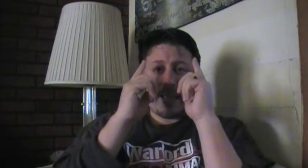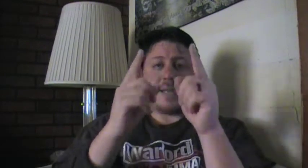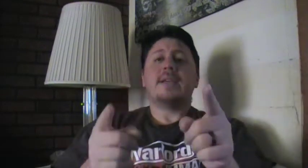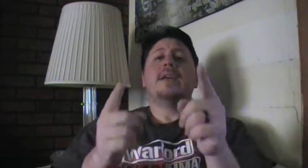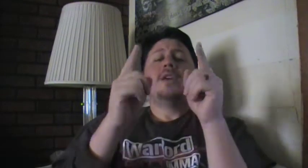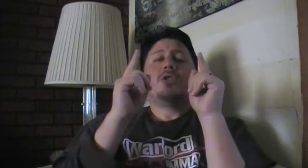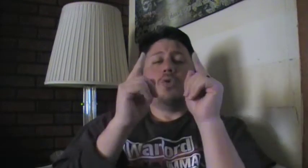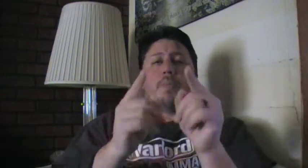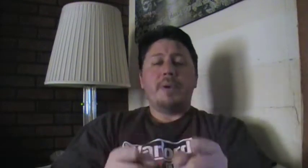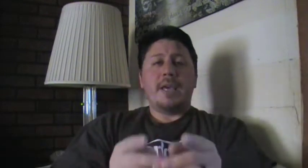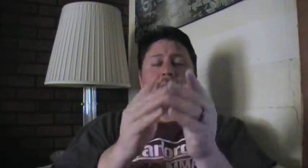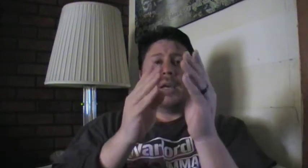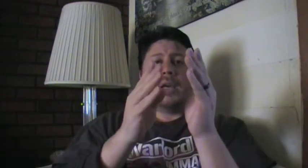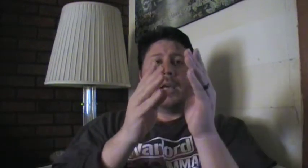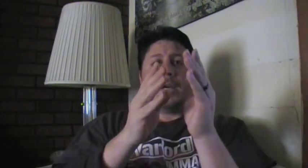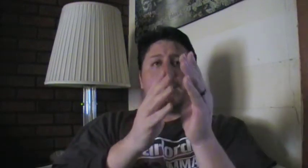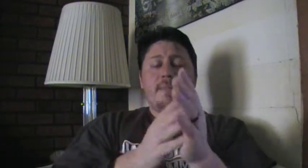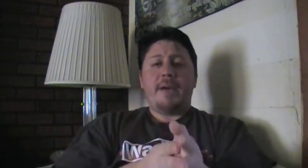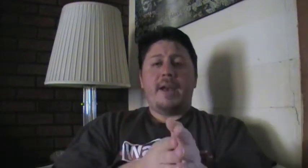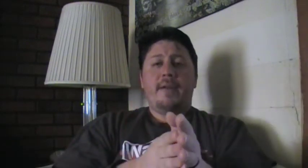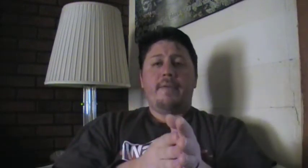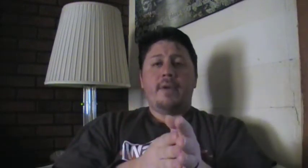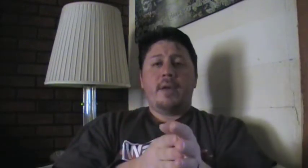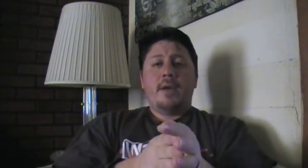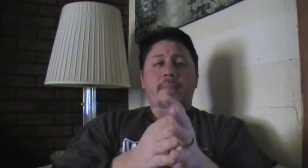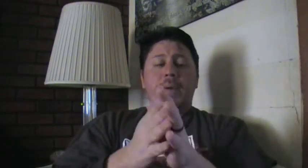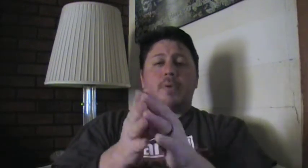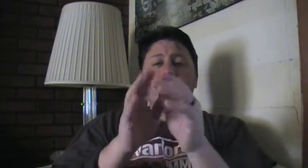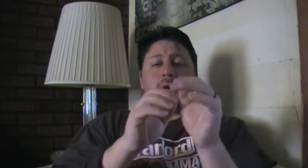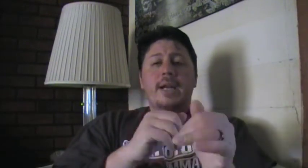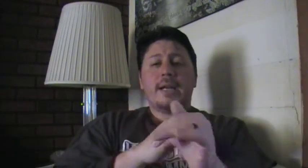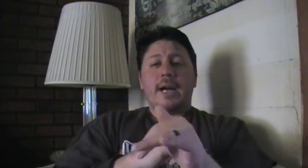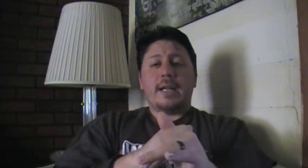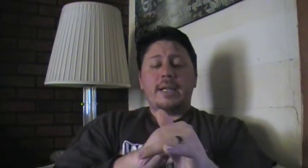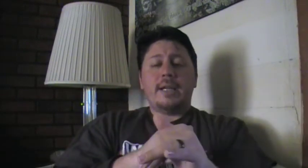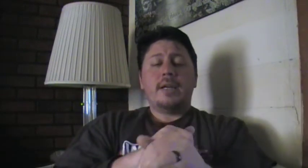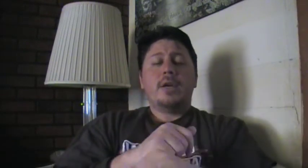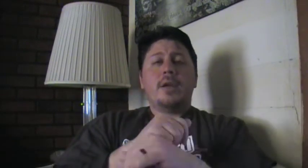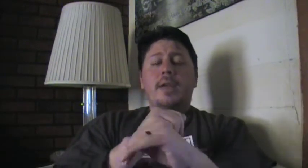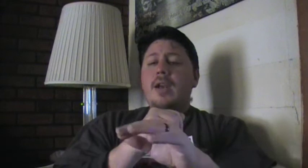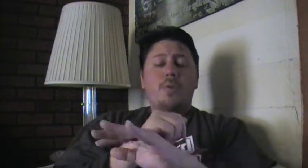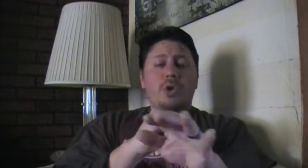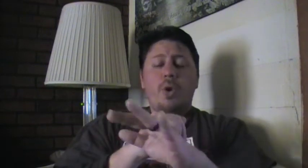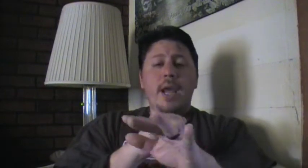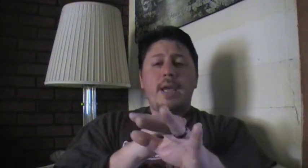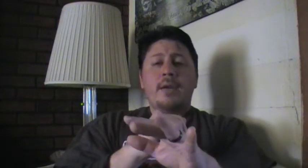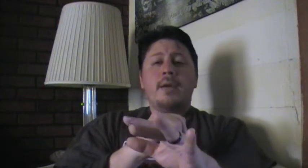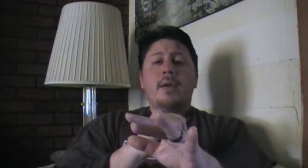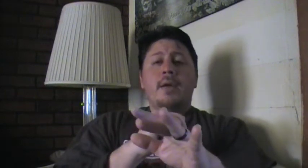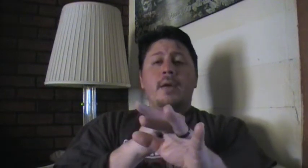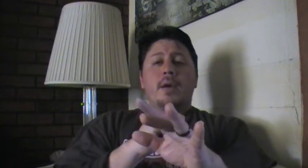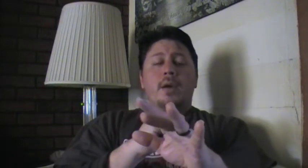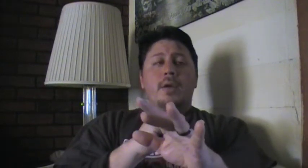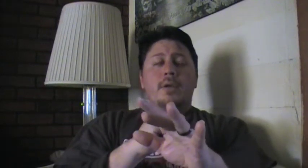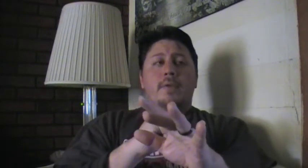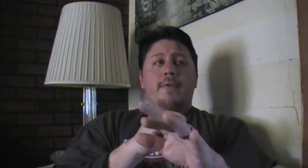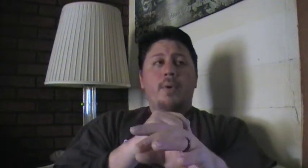to be competitive. People who train in Kali, they don't train for